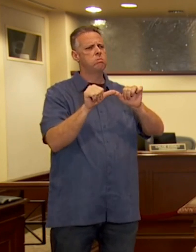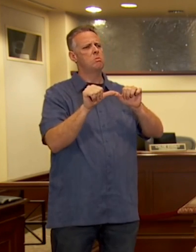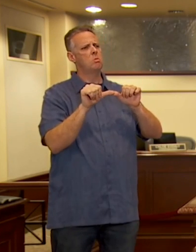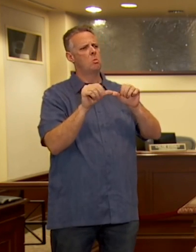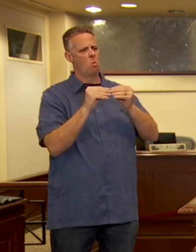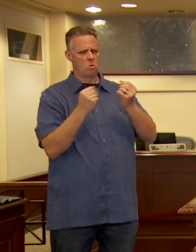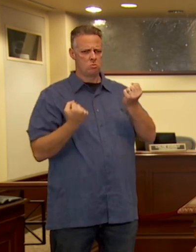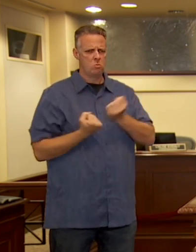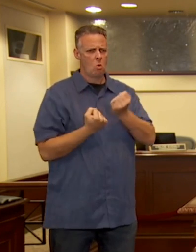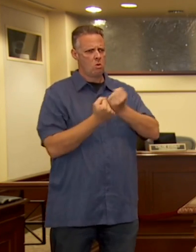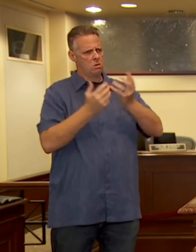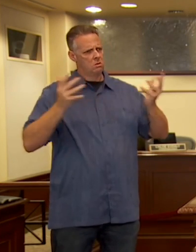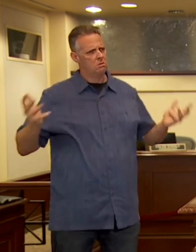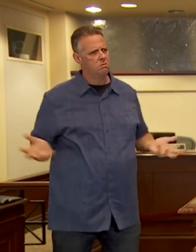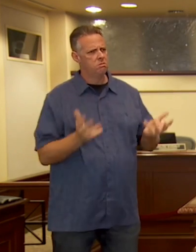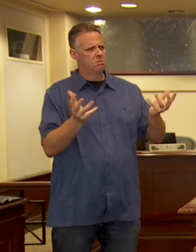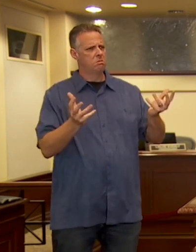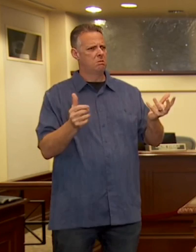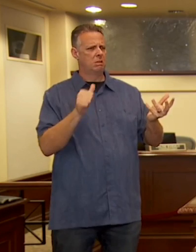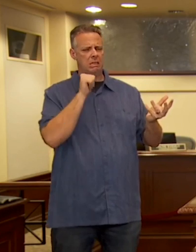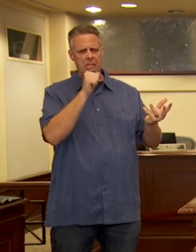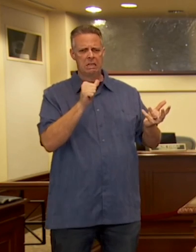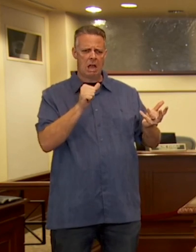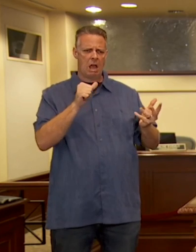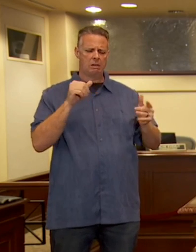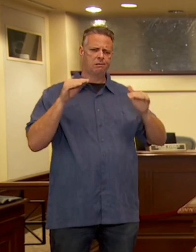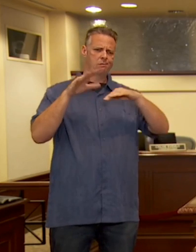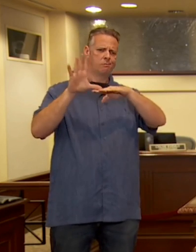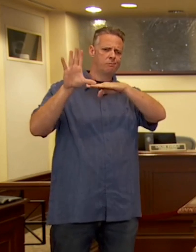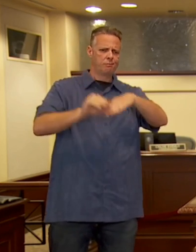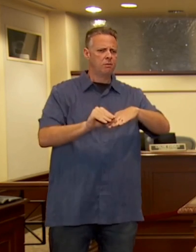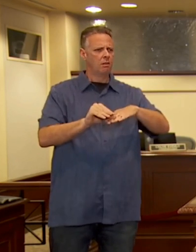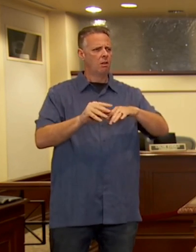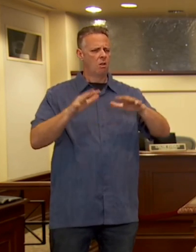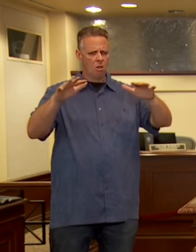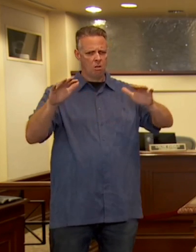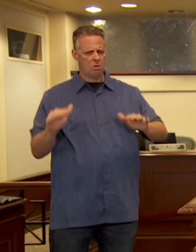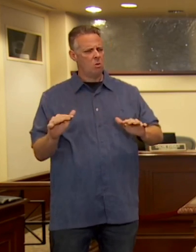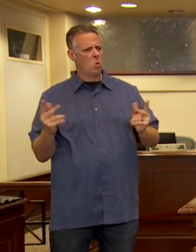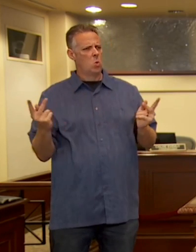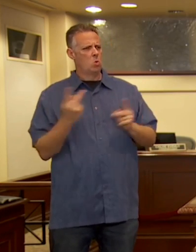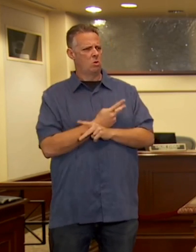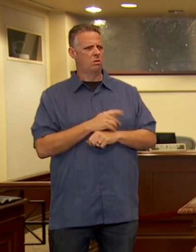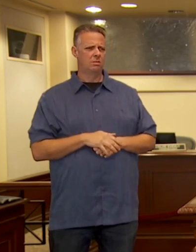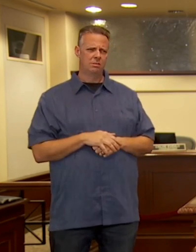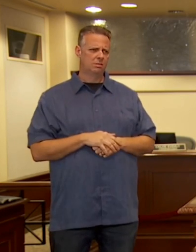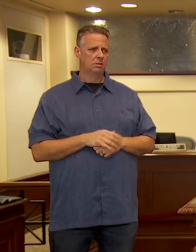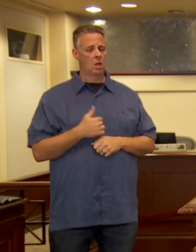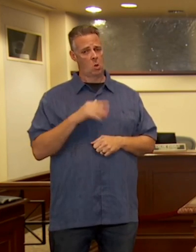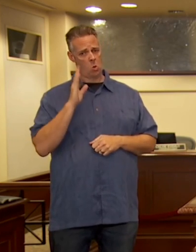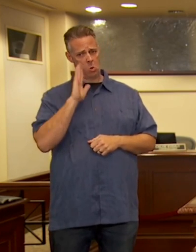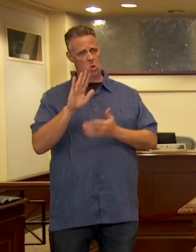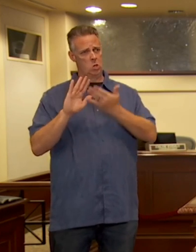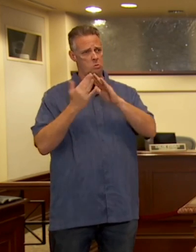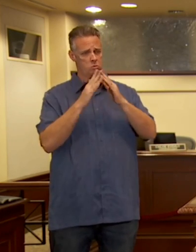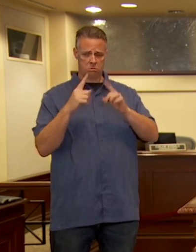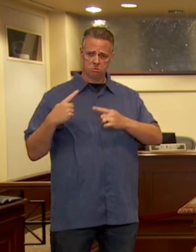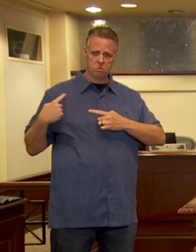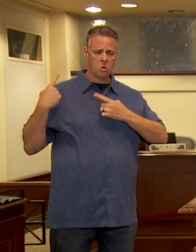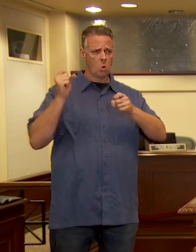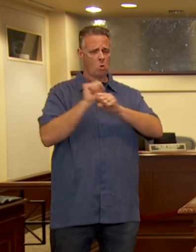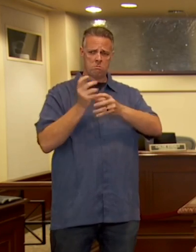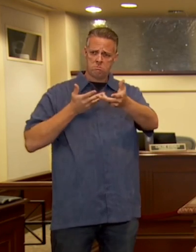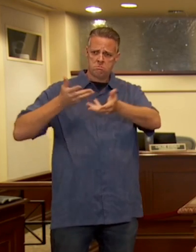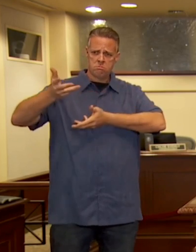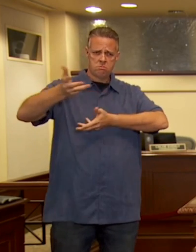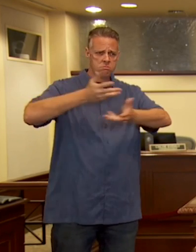other not tear each other apart. I'm going to continue to work with the community on the historic changes that we've